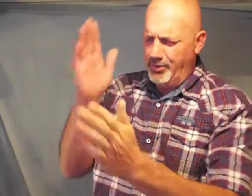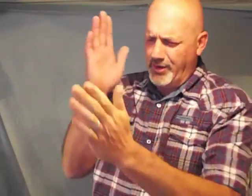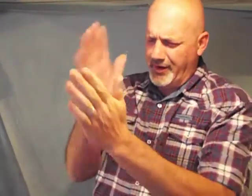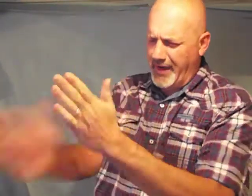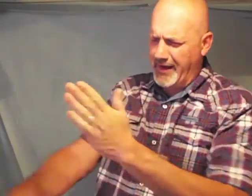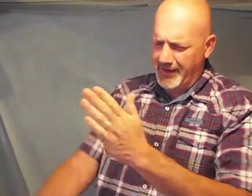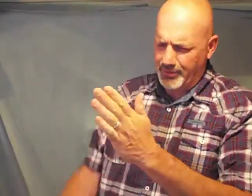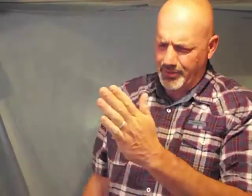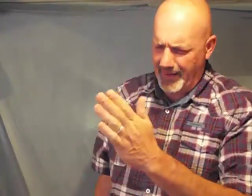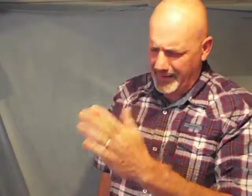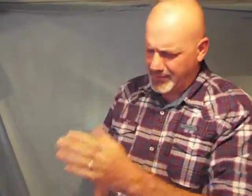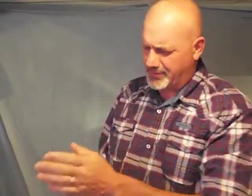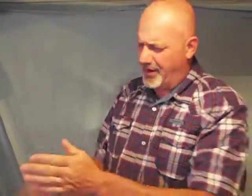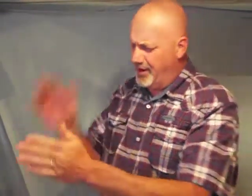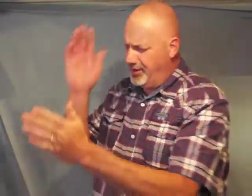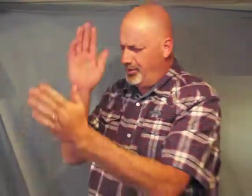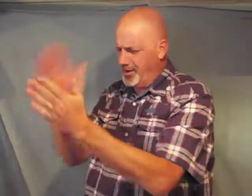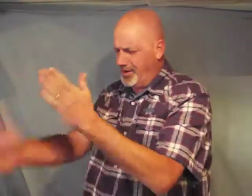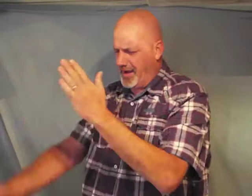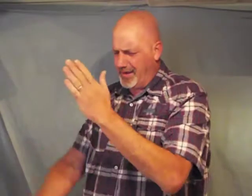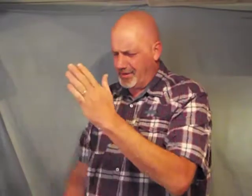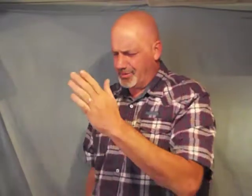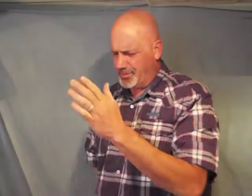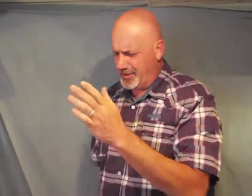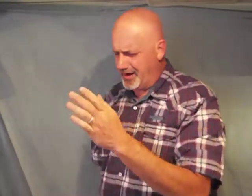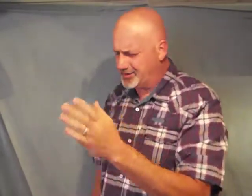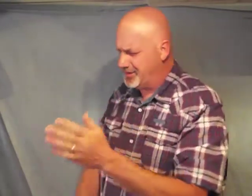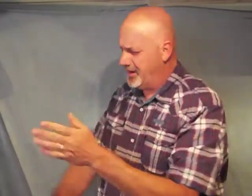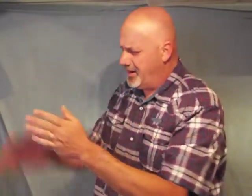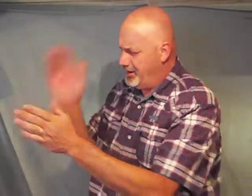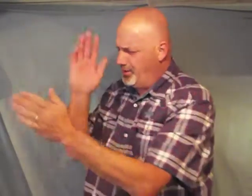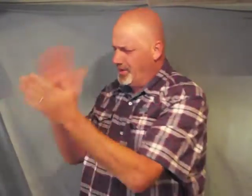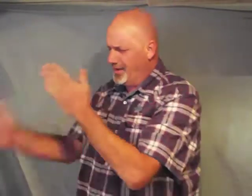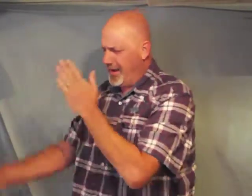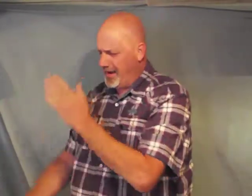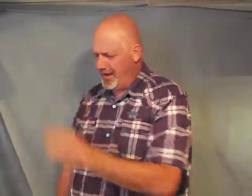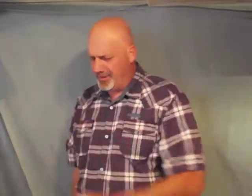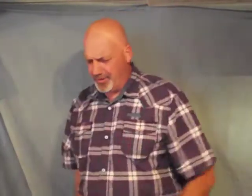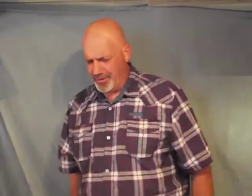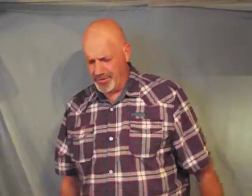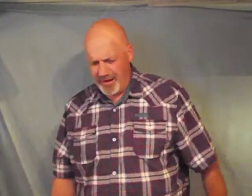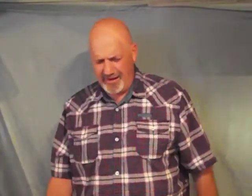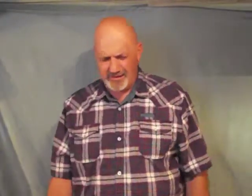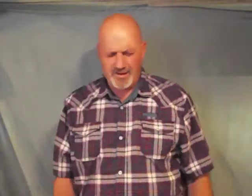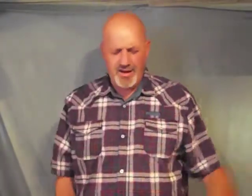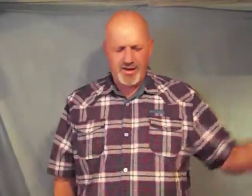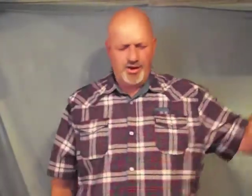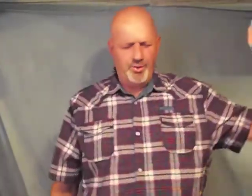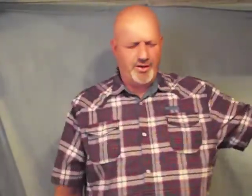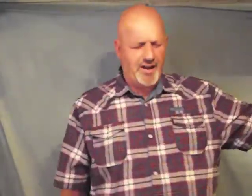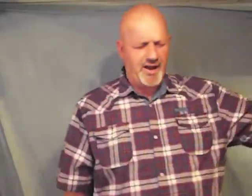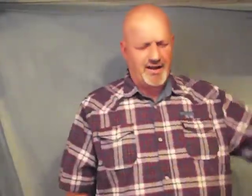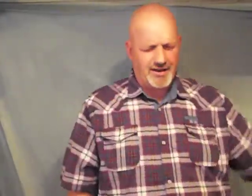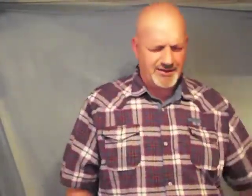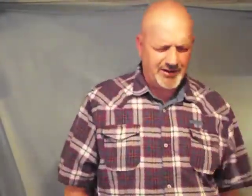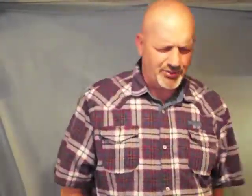will not hinder raises you will not hinder production you will not hinder those hands you will not cause injury